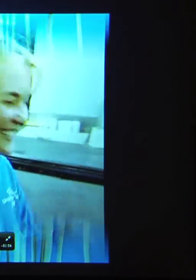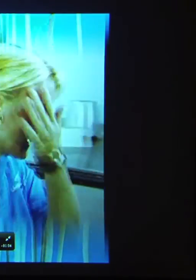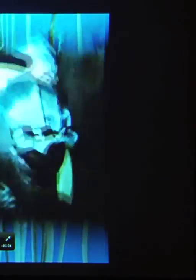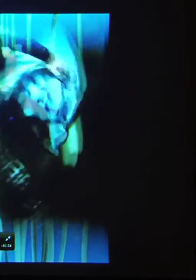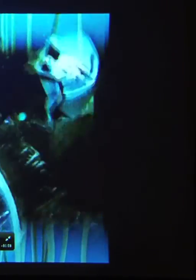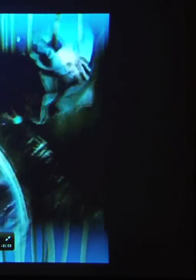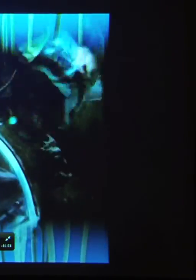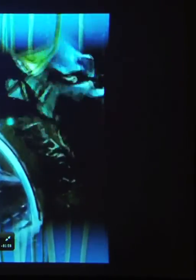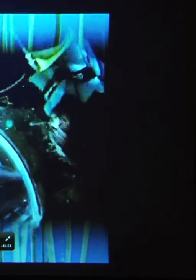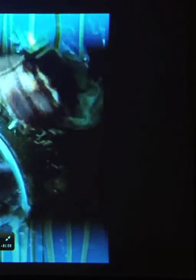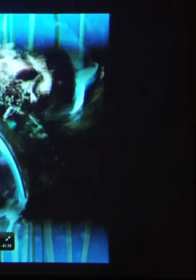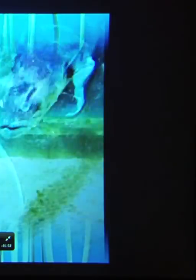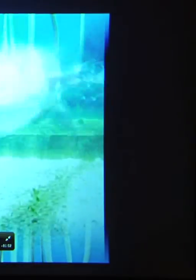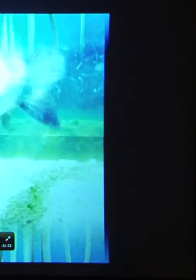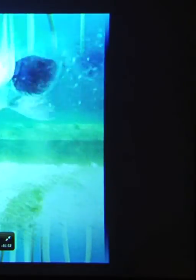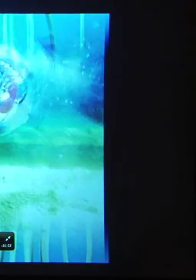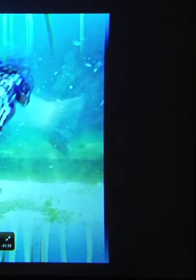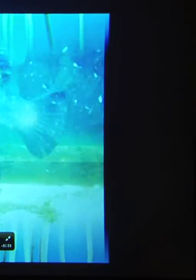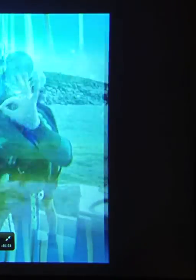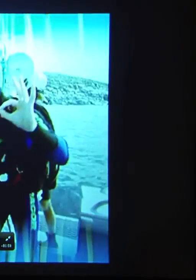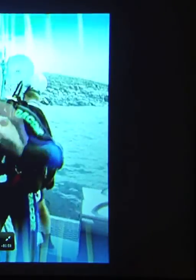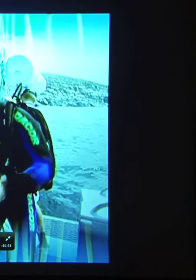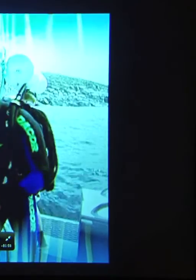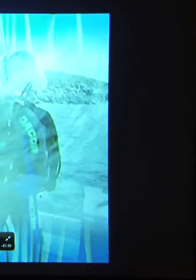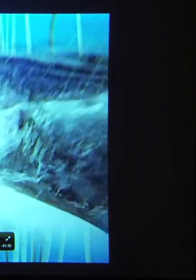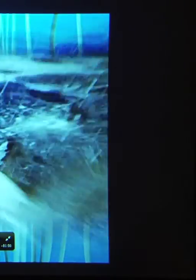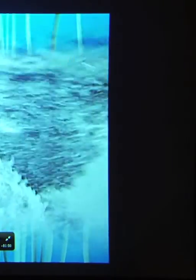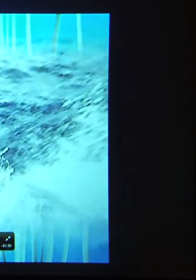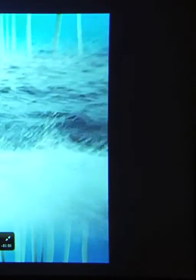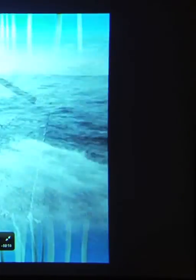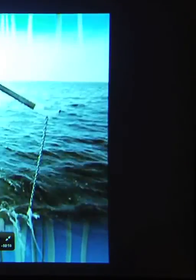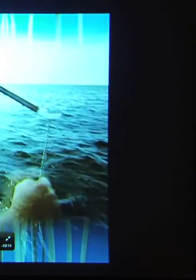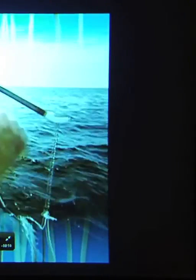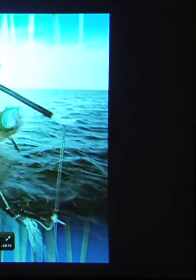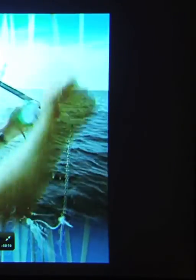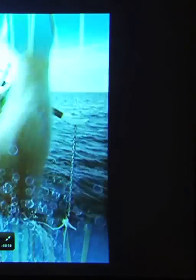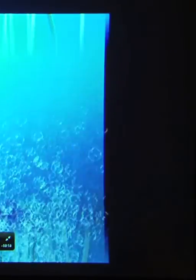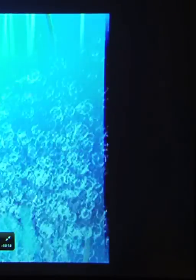the middle. Now this is where we belong.